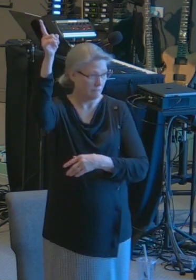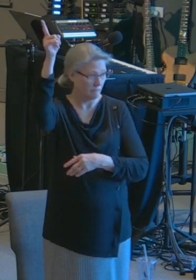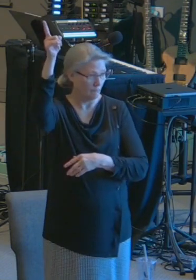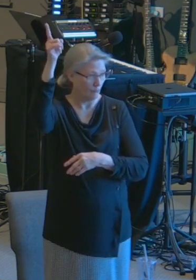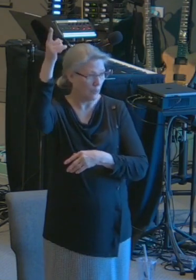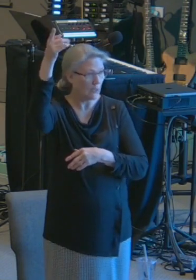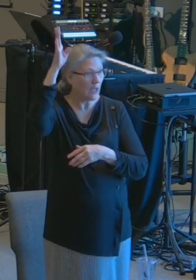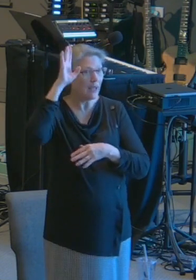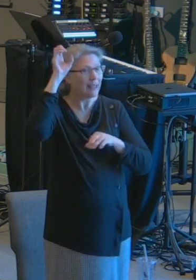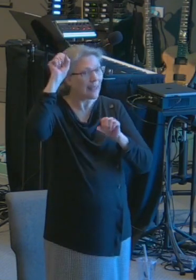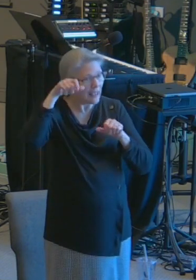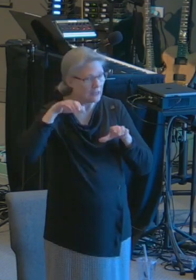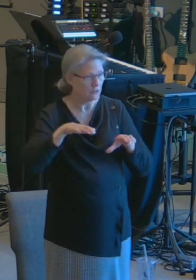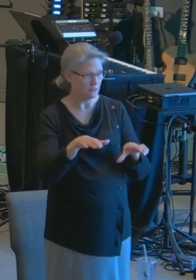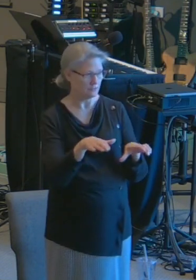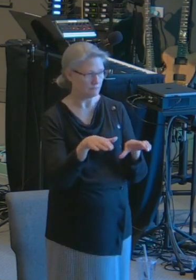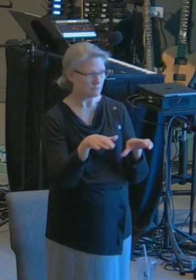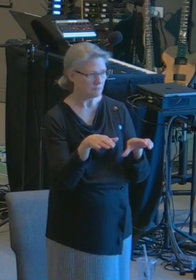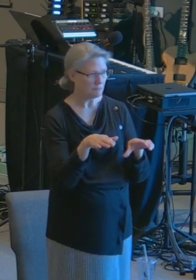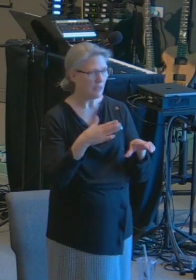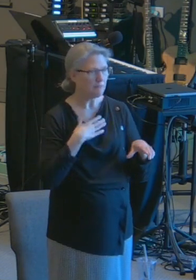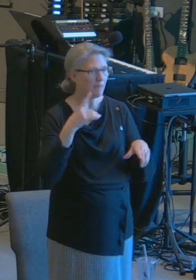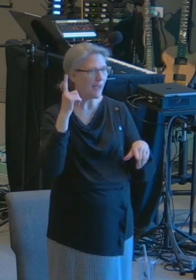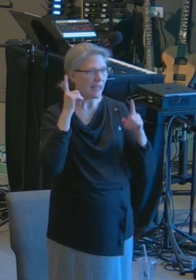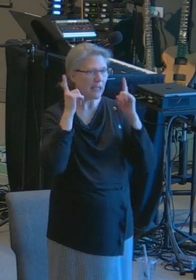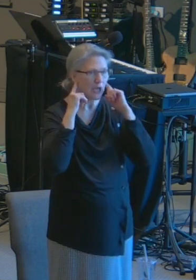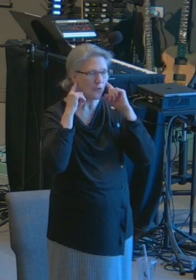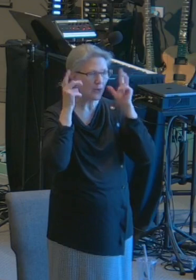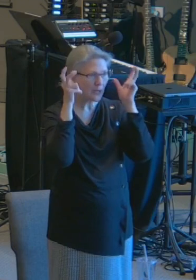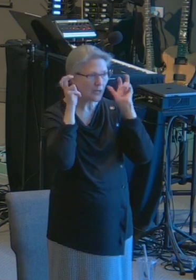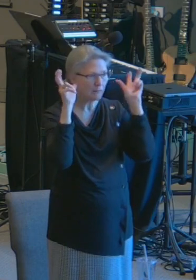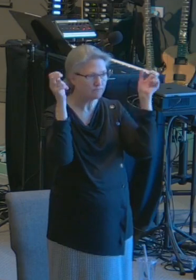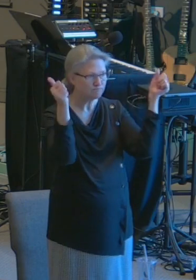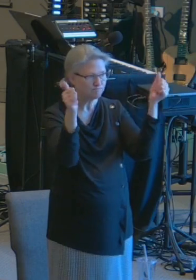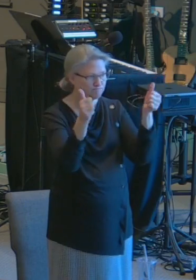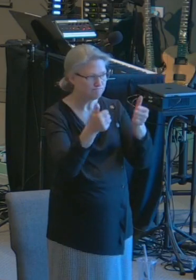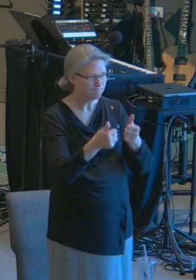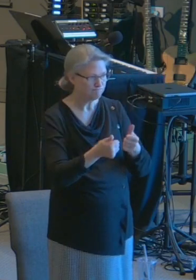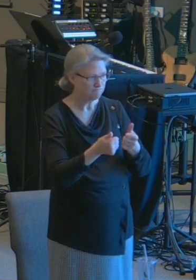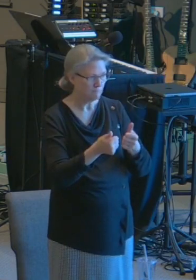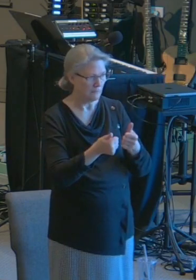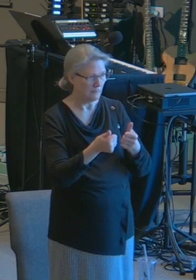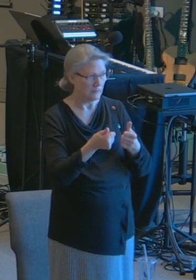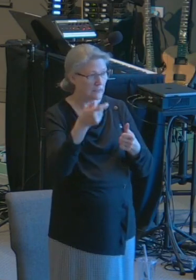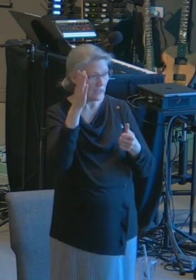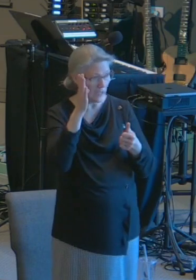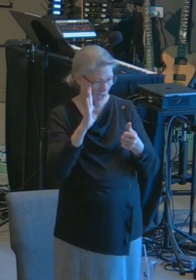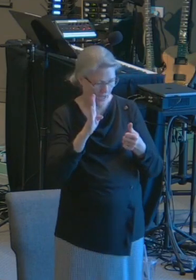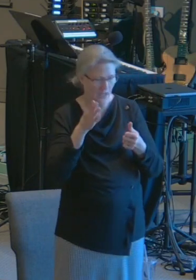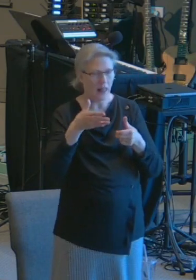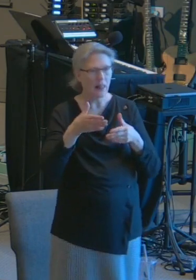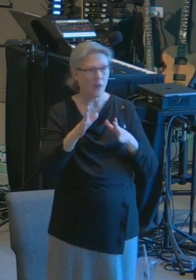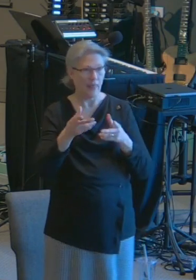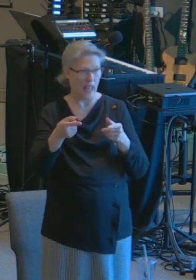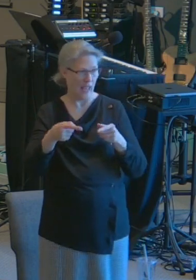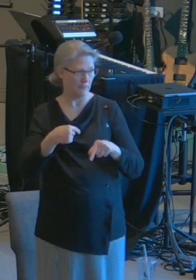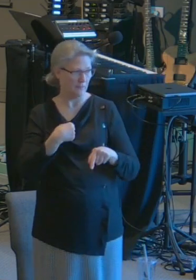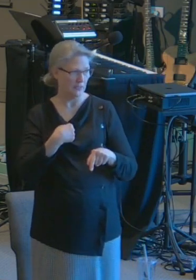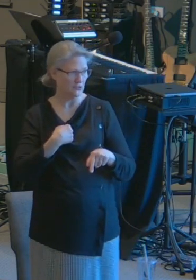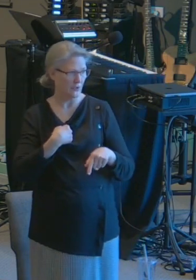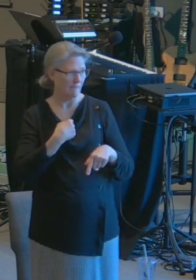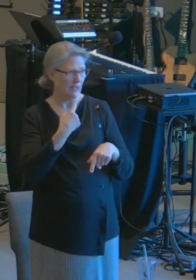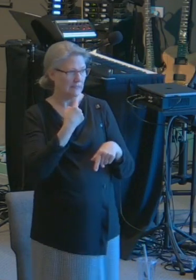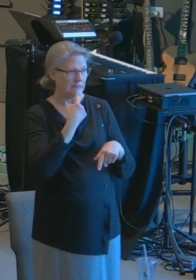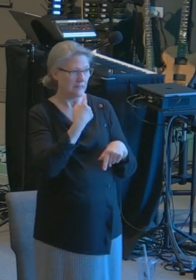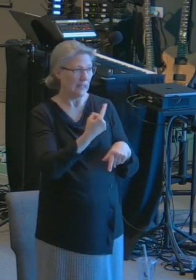can do. It's just something that God has allowed to happen to me. So if I'm going to repeat